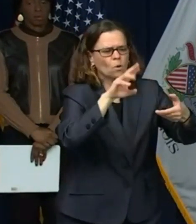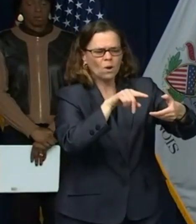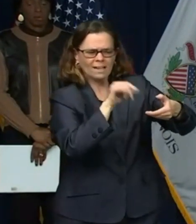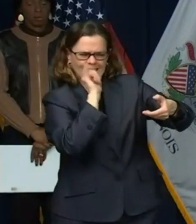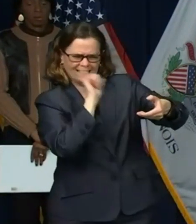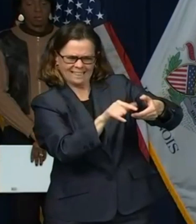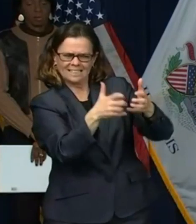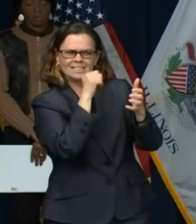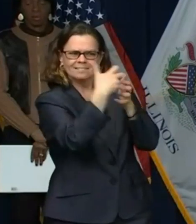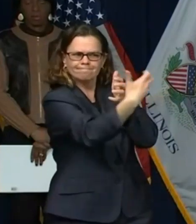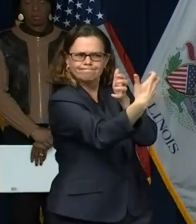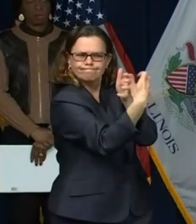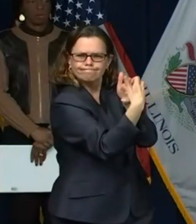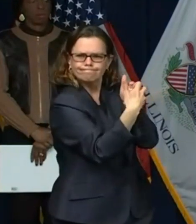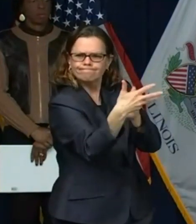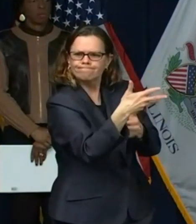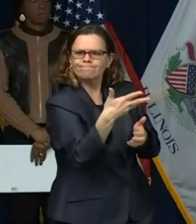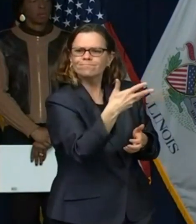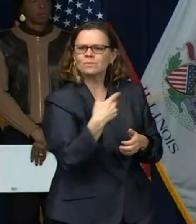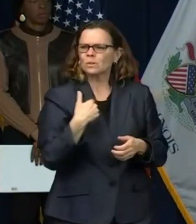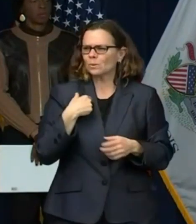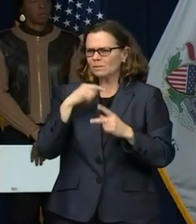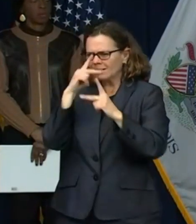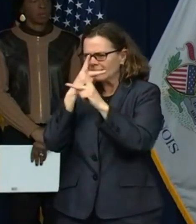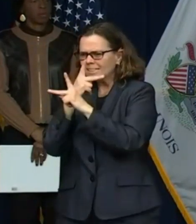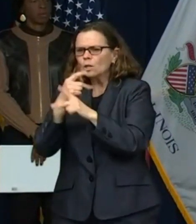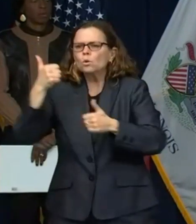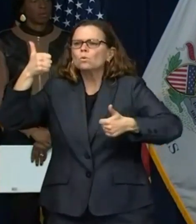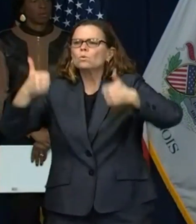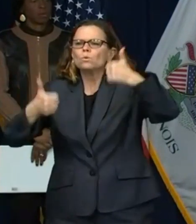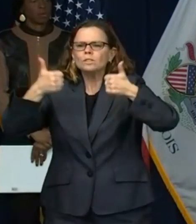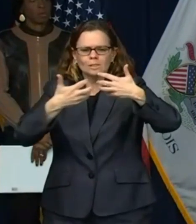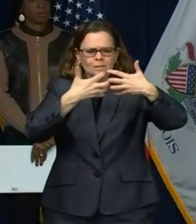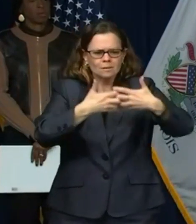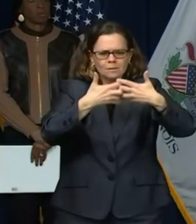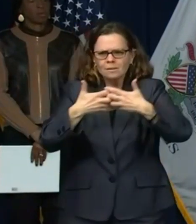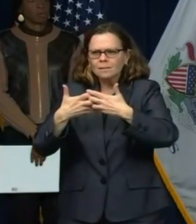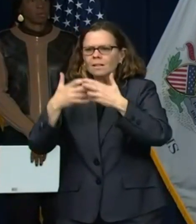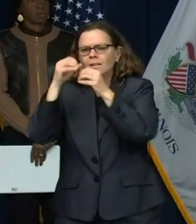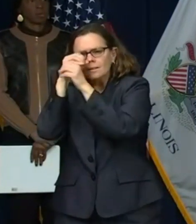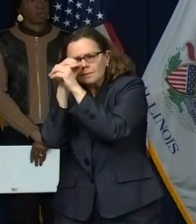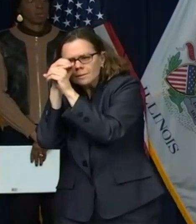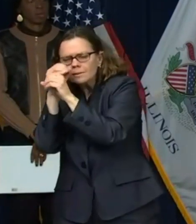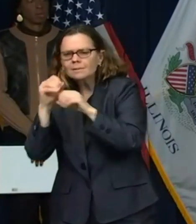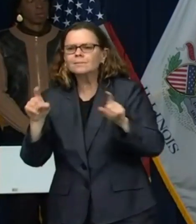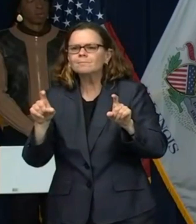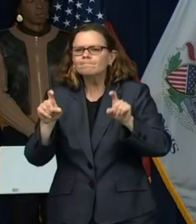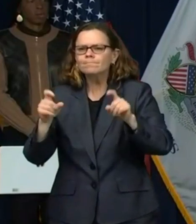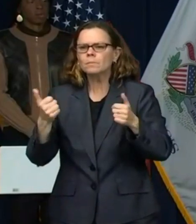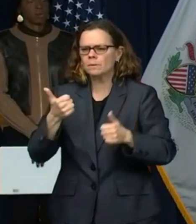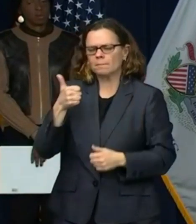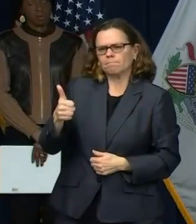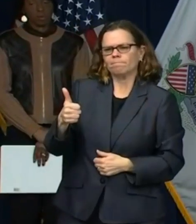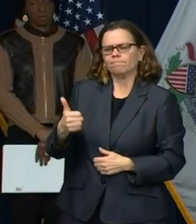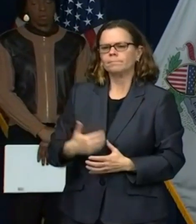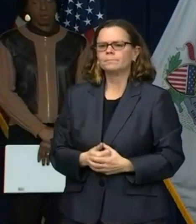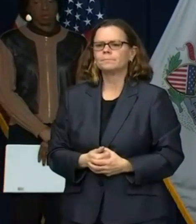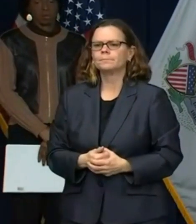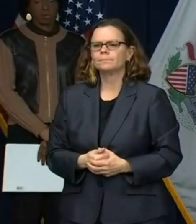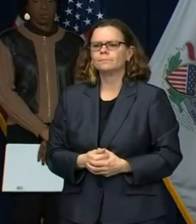verify the test on our own by doing a test through the Abbott machine and then doing one through our normal